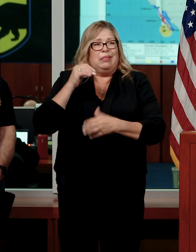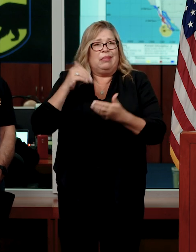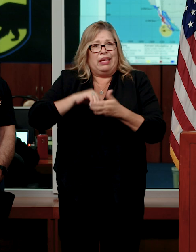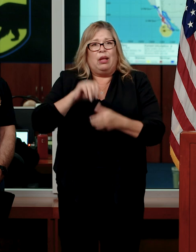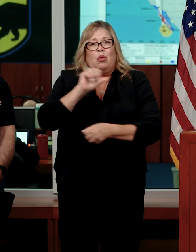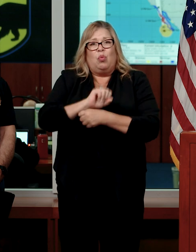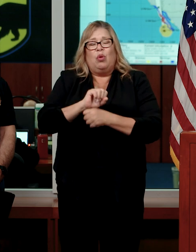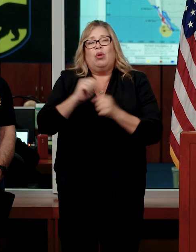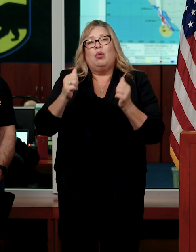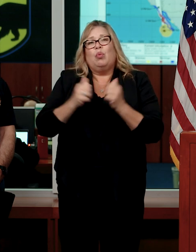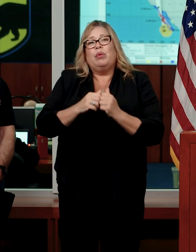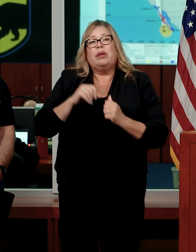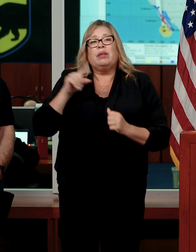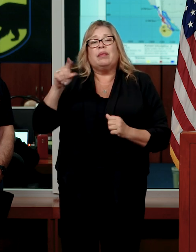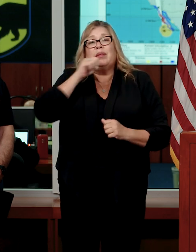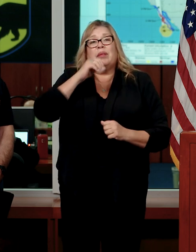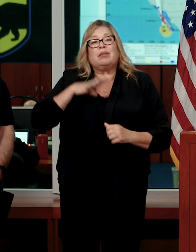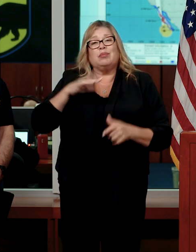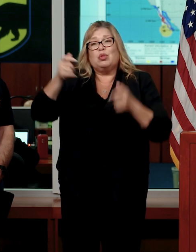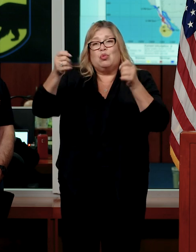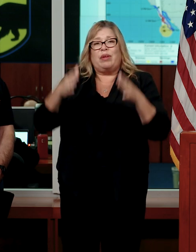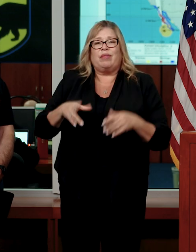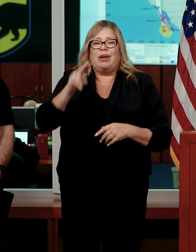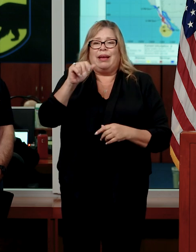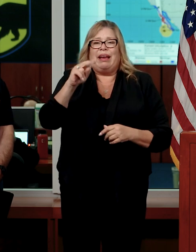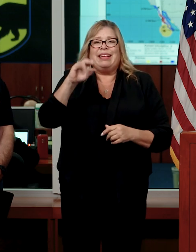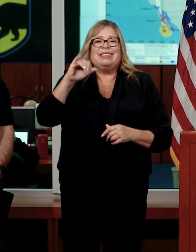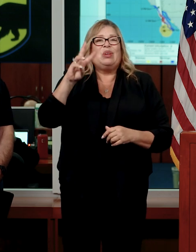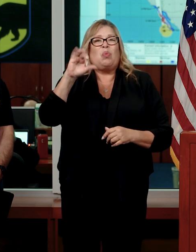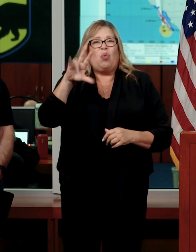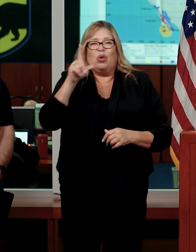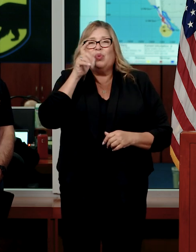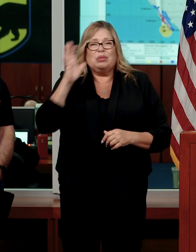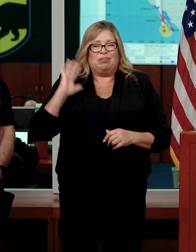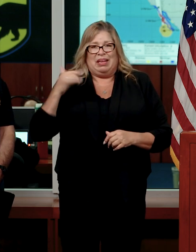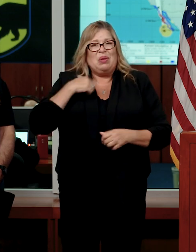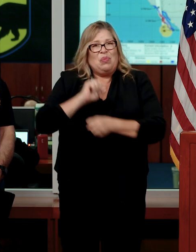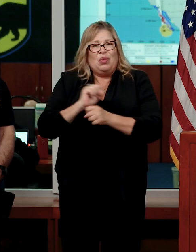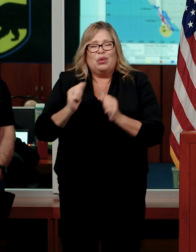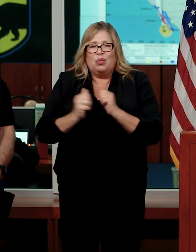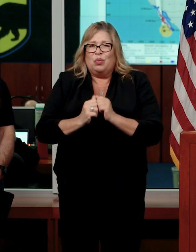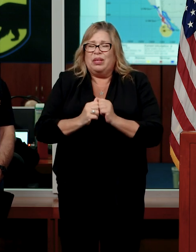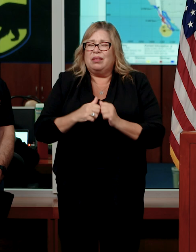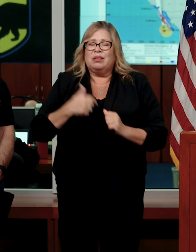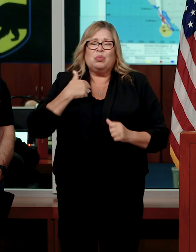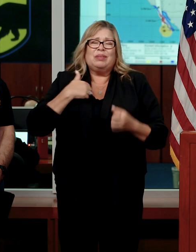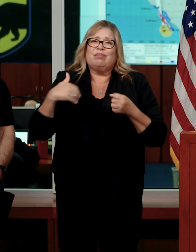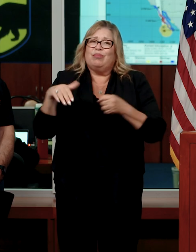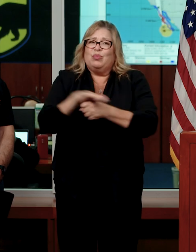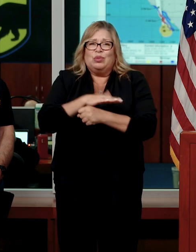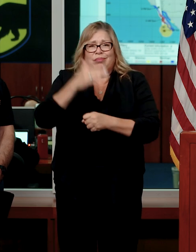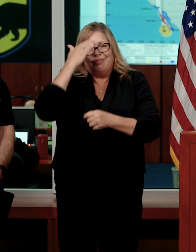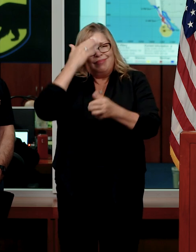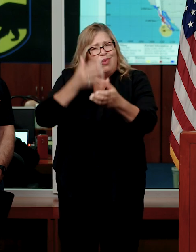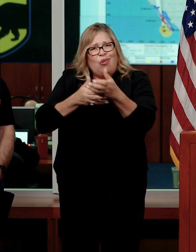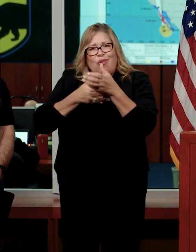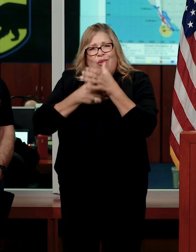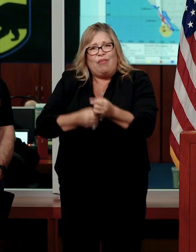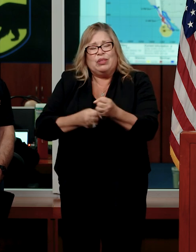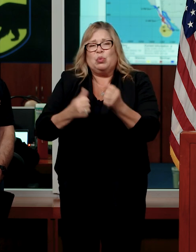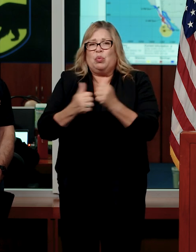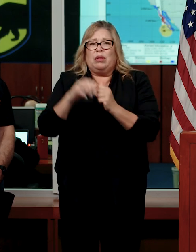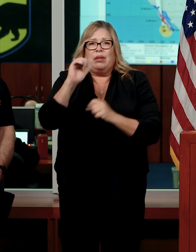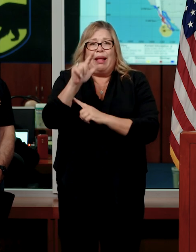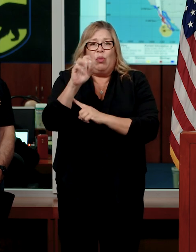Mrs. Nancy Ward, former colleague. We have the utmost confidence in Cal OES